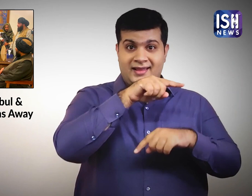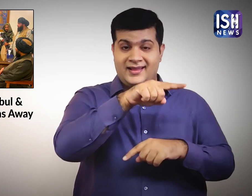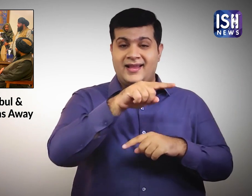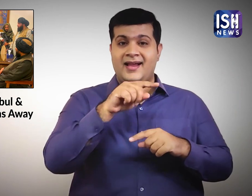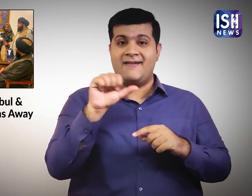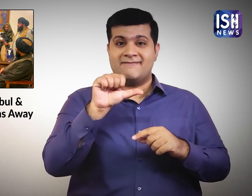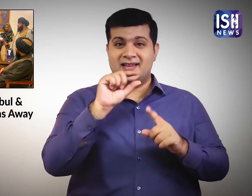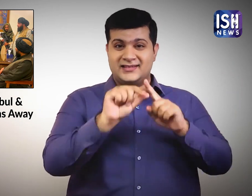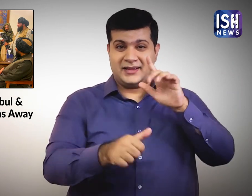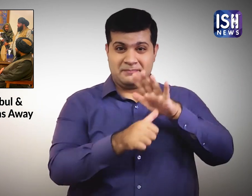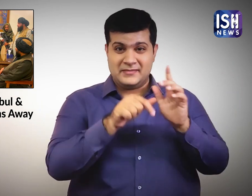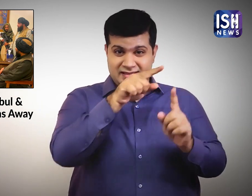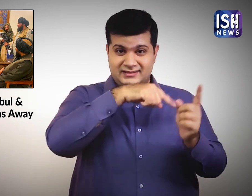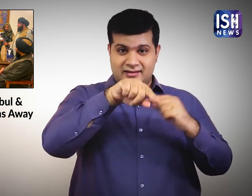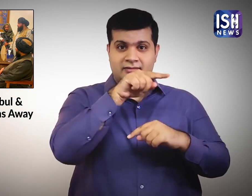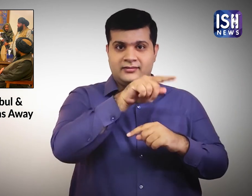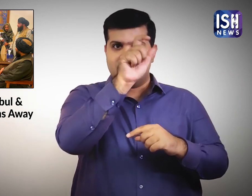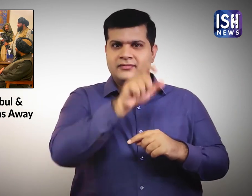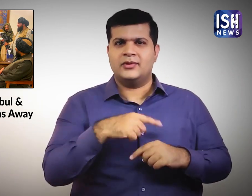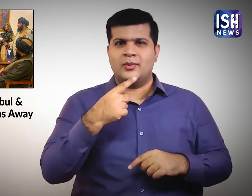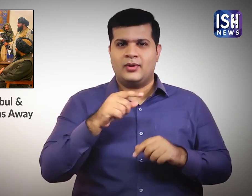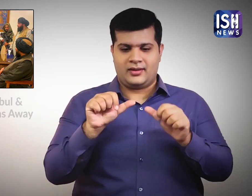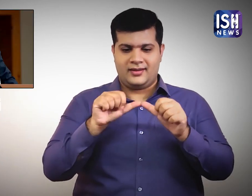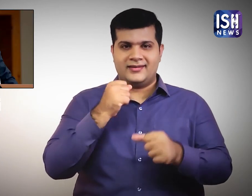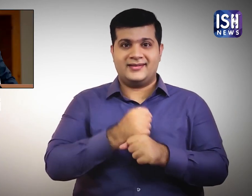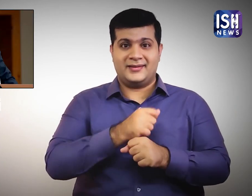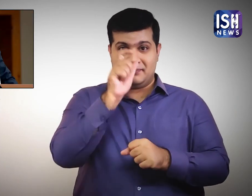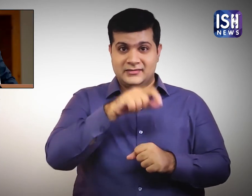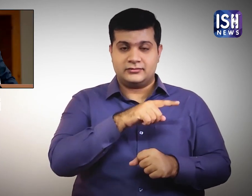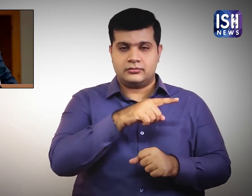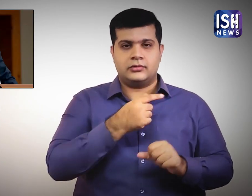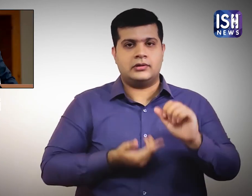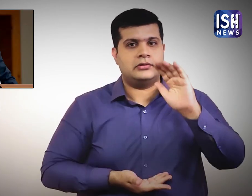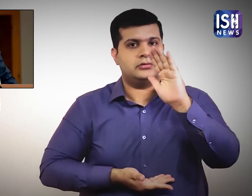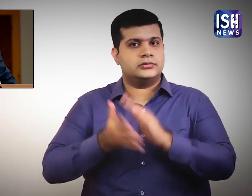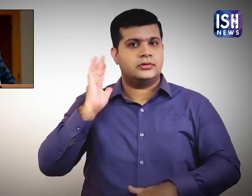Afghanistan President Ashraf Ghani stepped down as the President and fled the country.